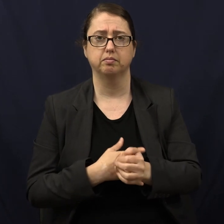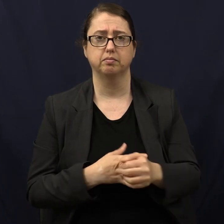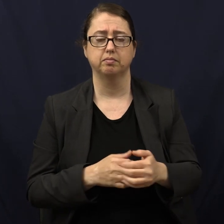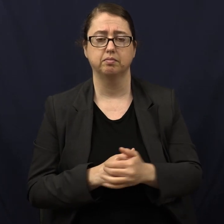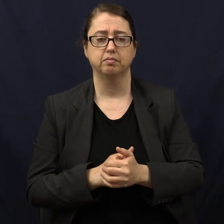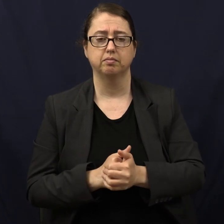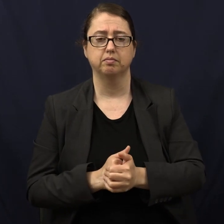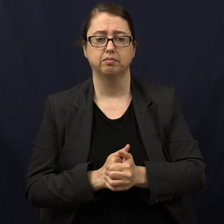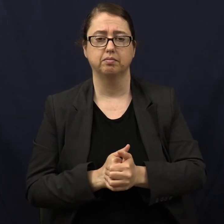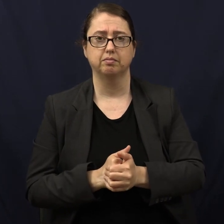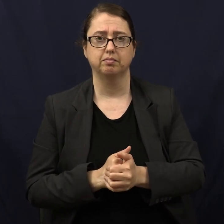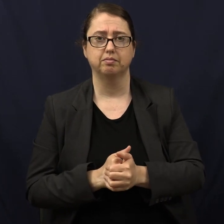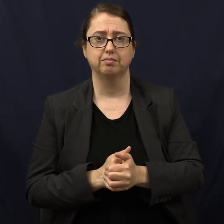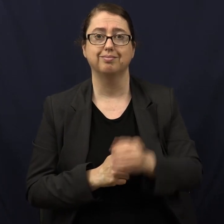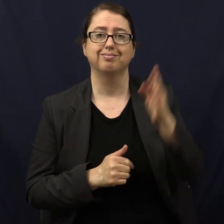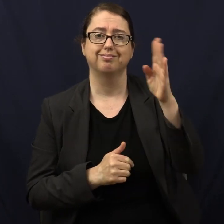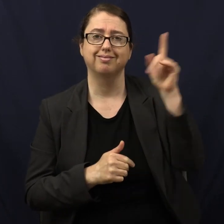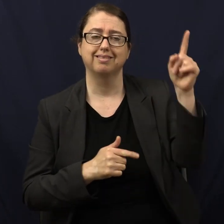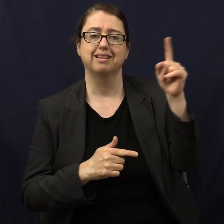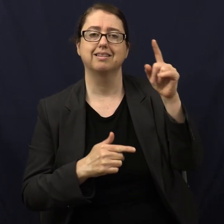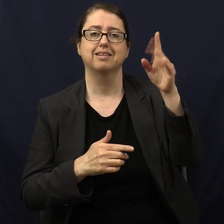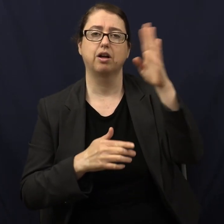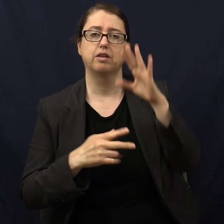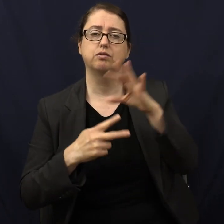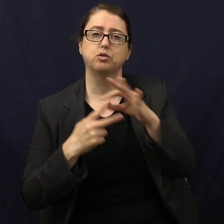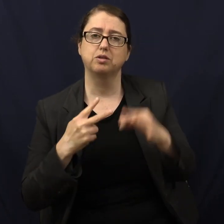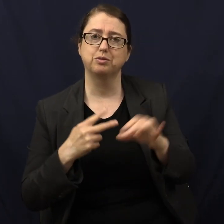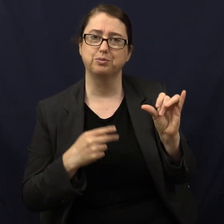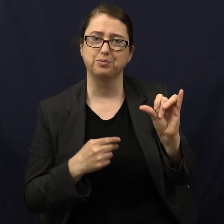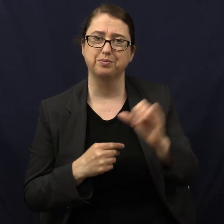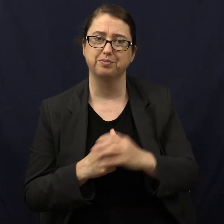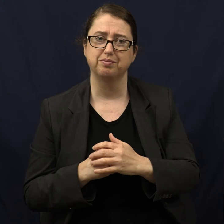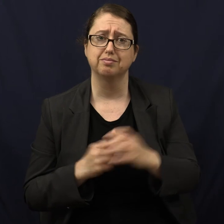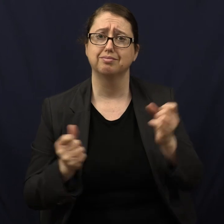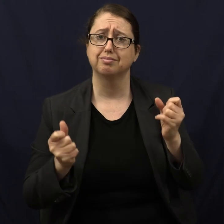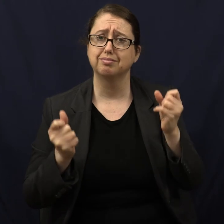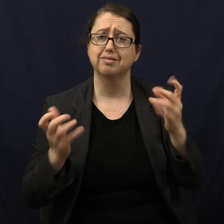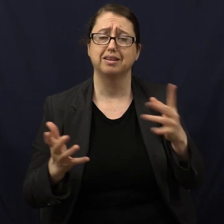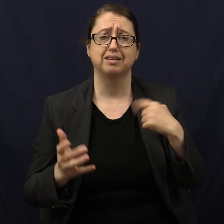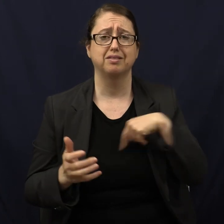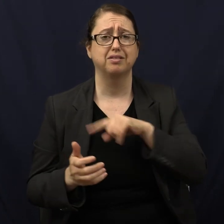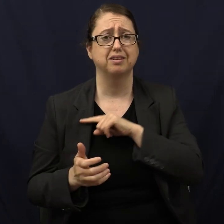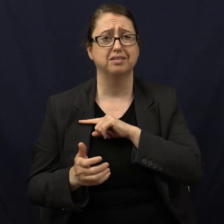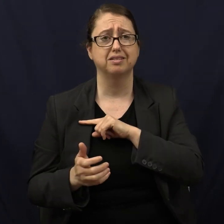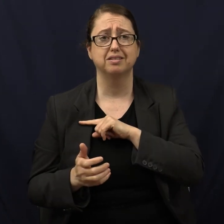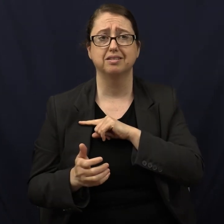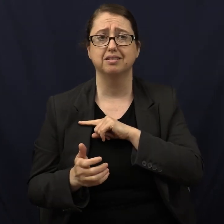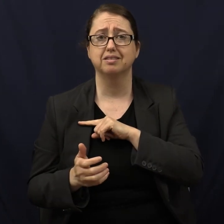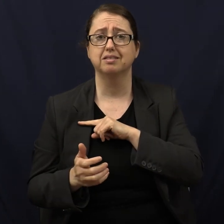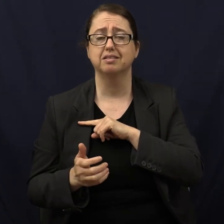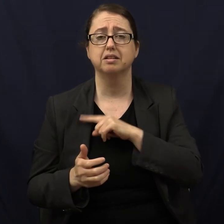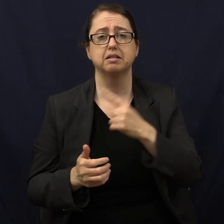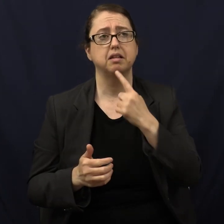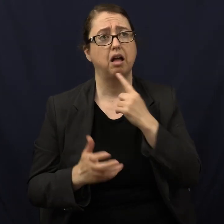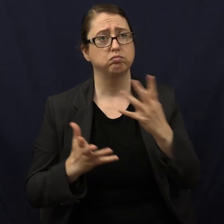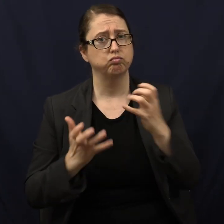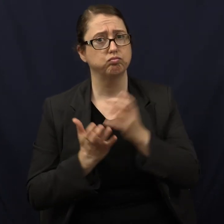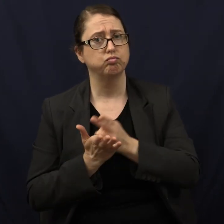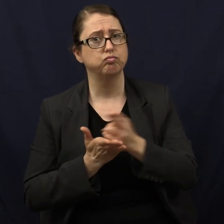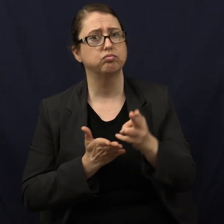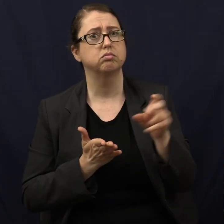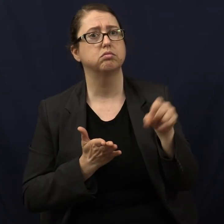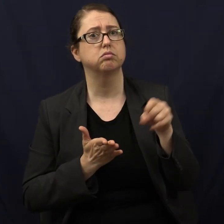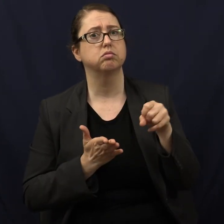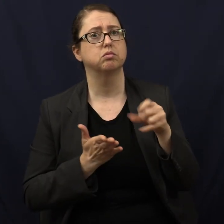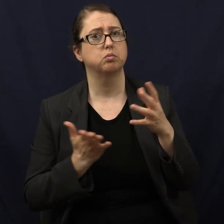because he is the God of choice as well. And there are many of us who say we want the truth.